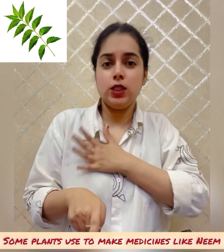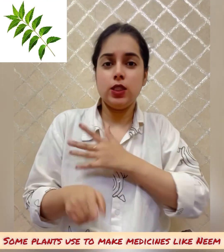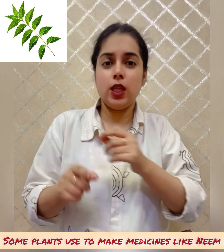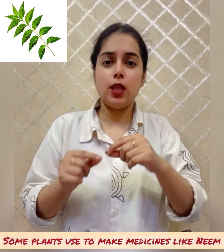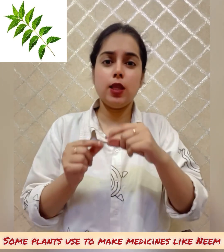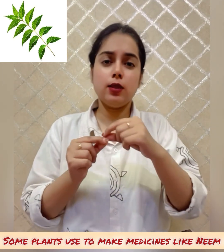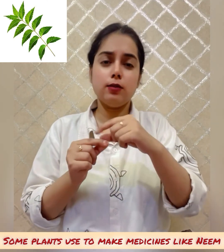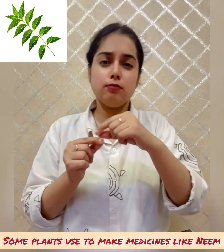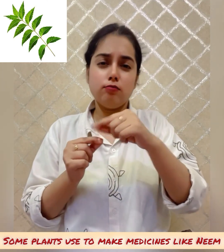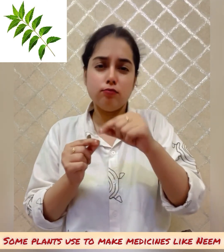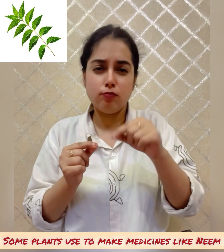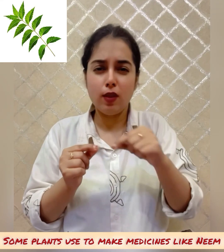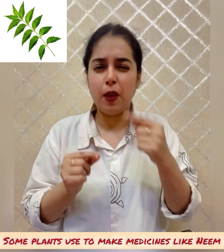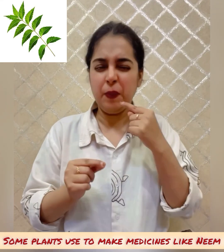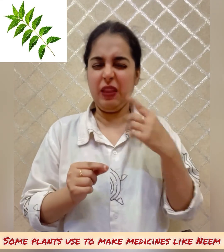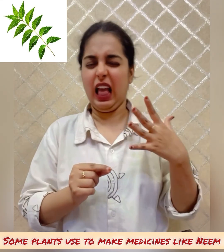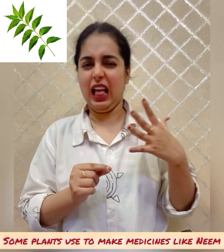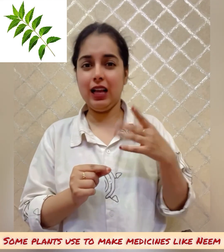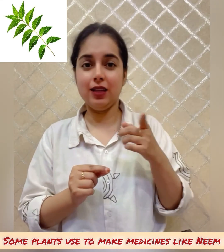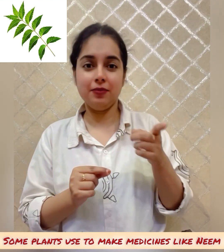name.